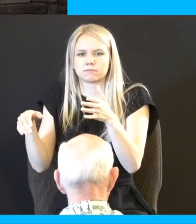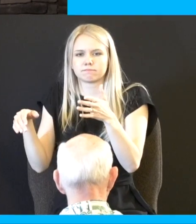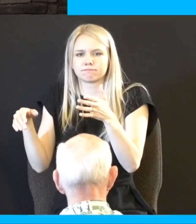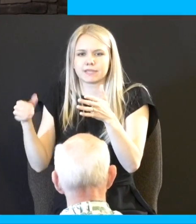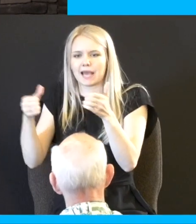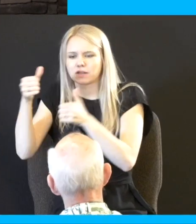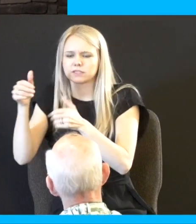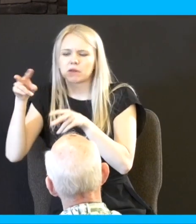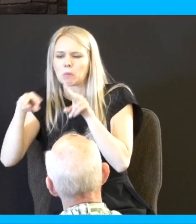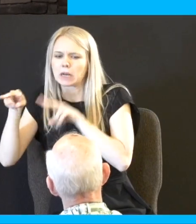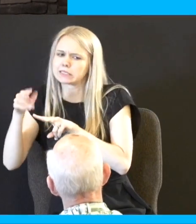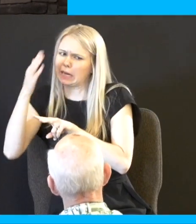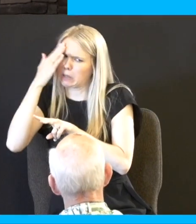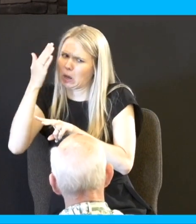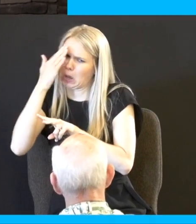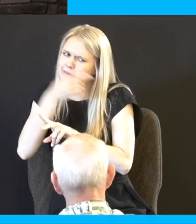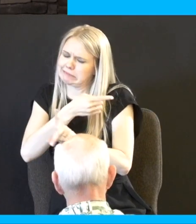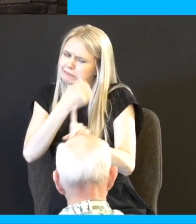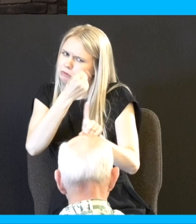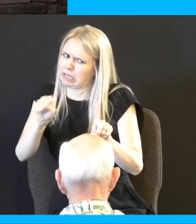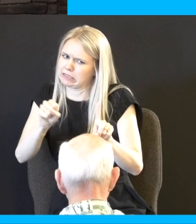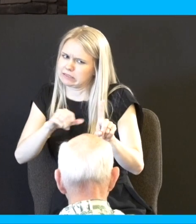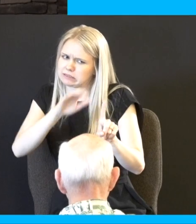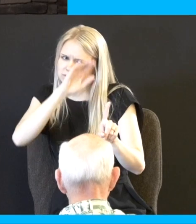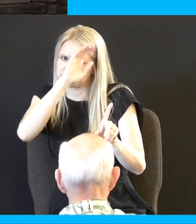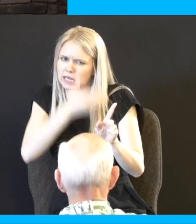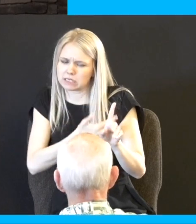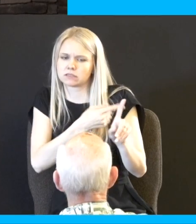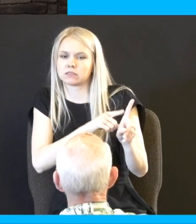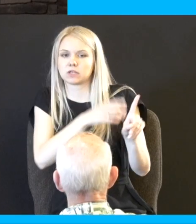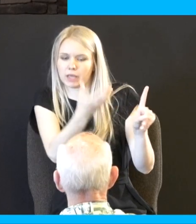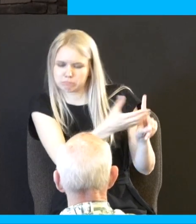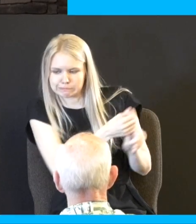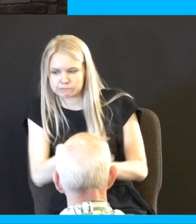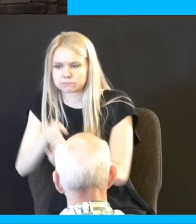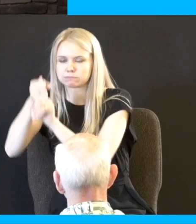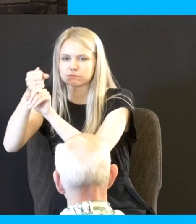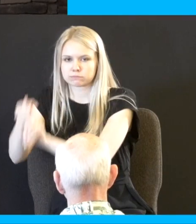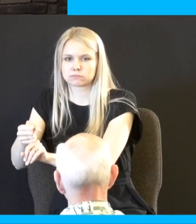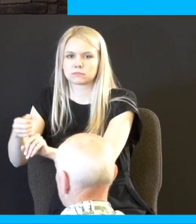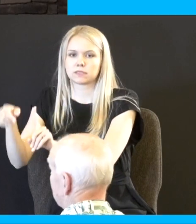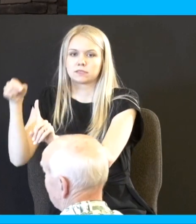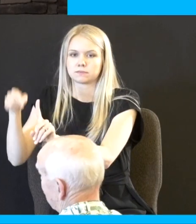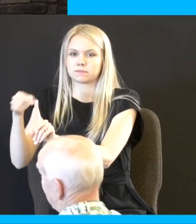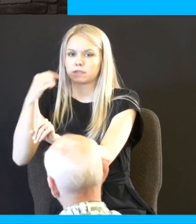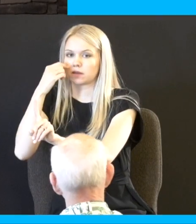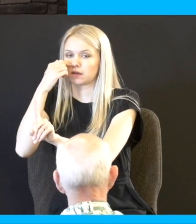take him unto the elders of the city unto the gate of his place and they shall say unto the elders of